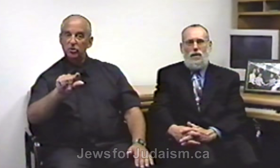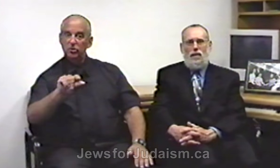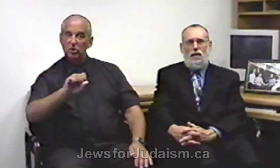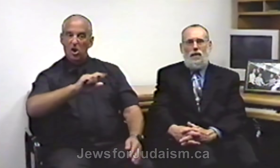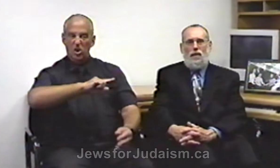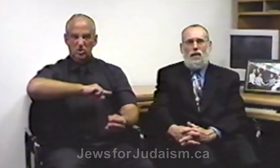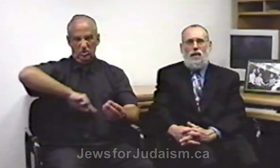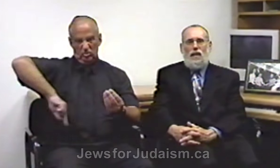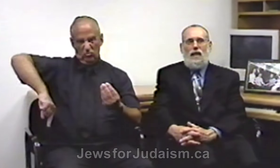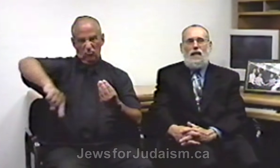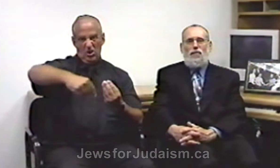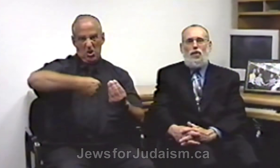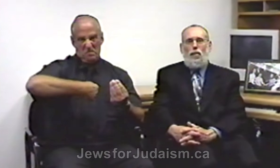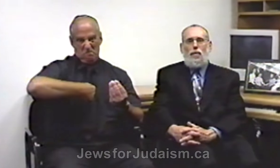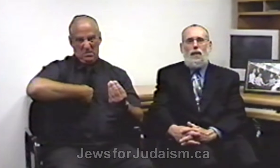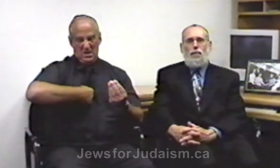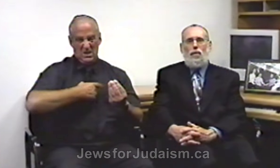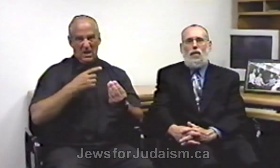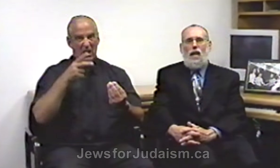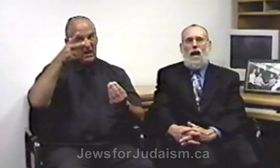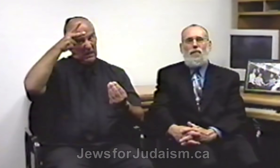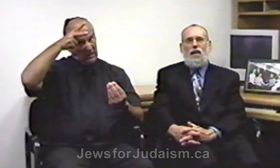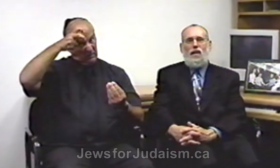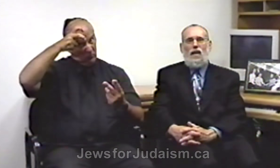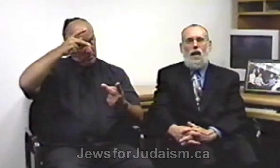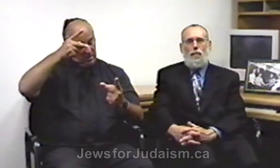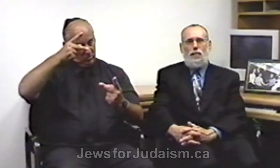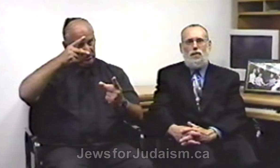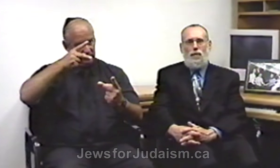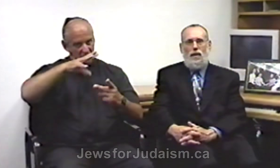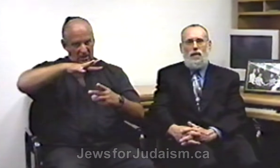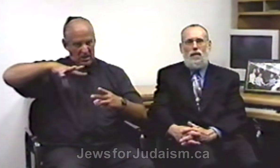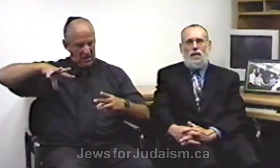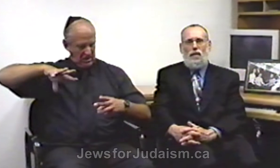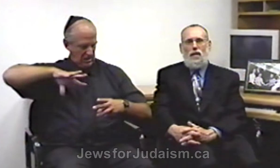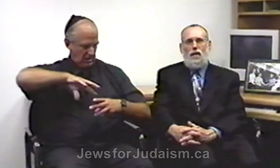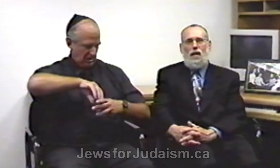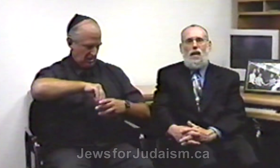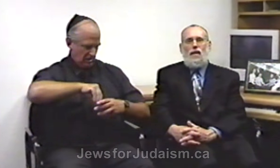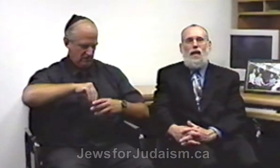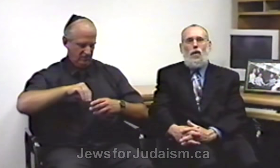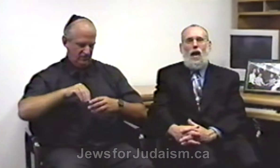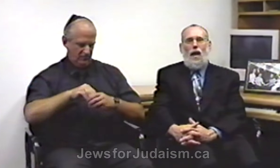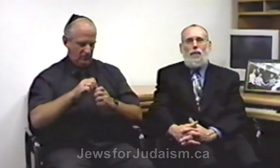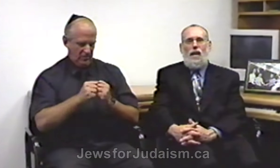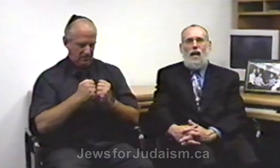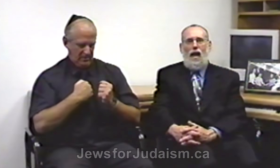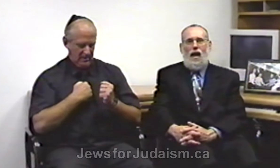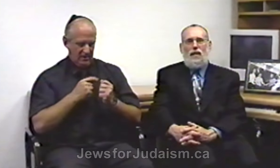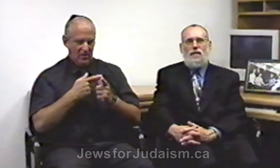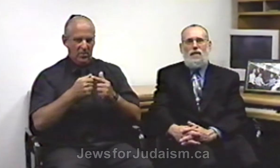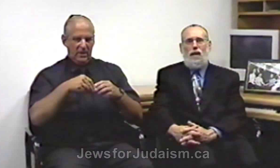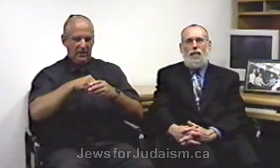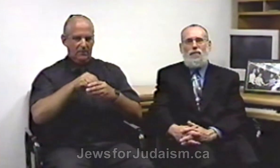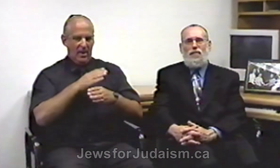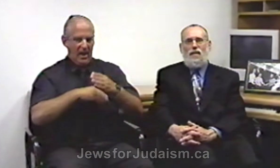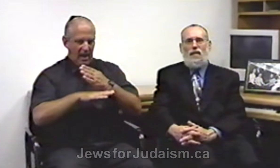evil people have encompassed me they are at my hands and my feet